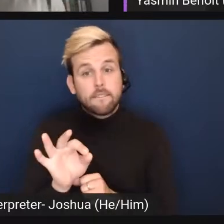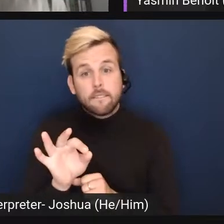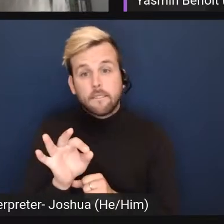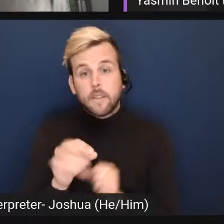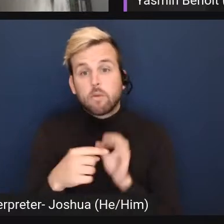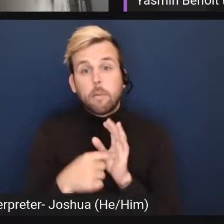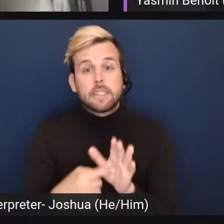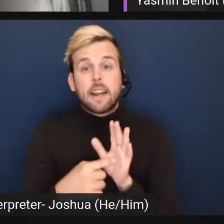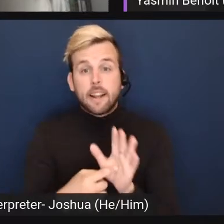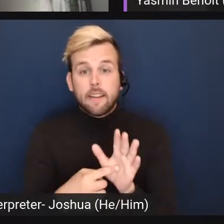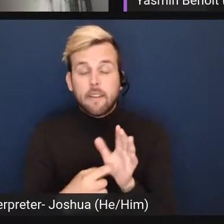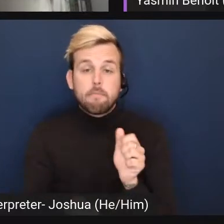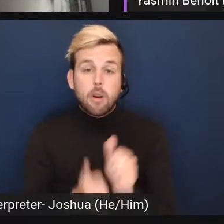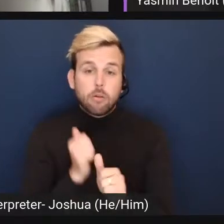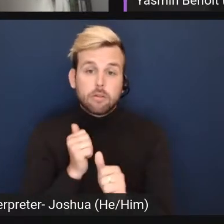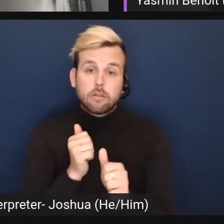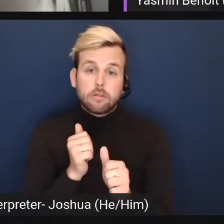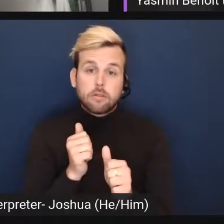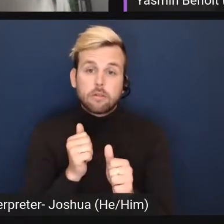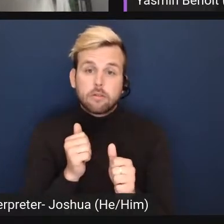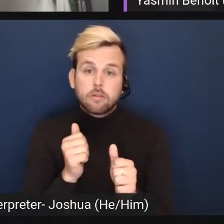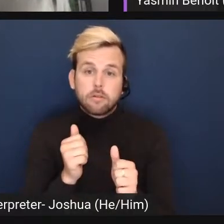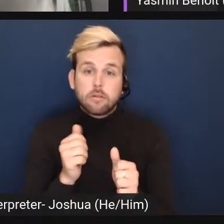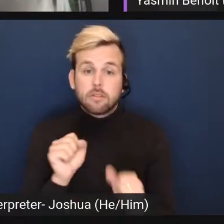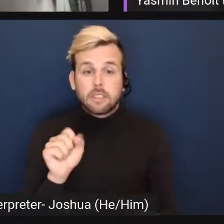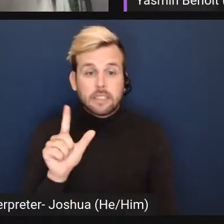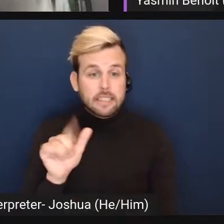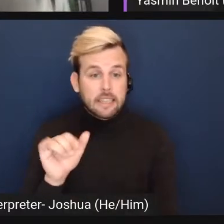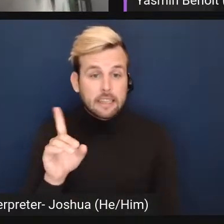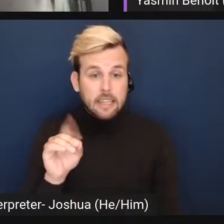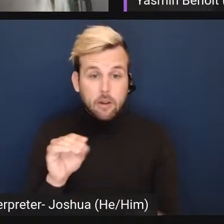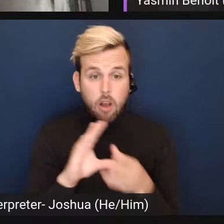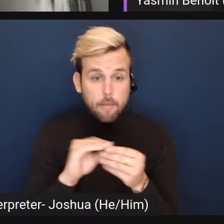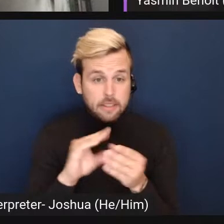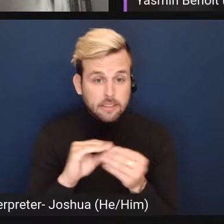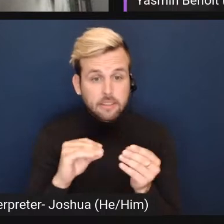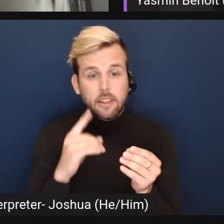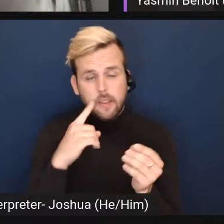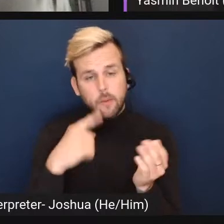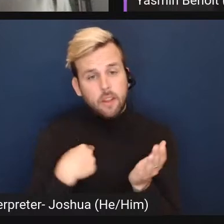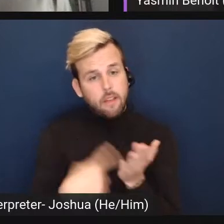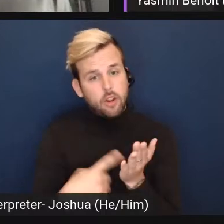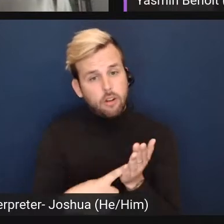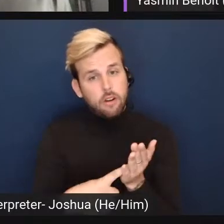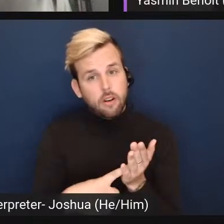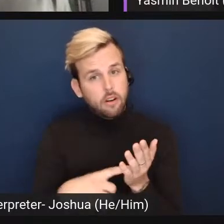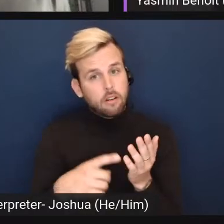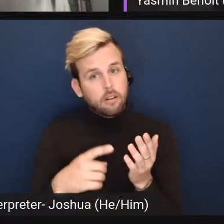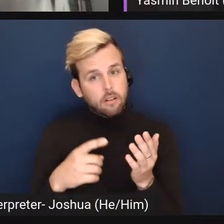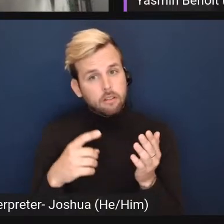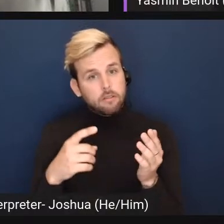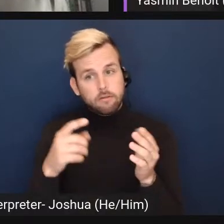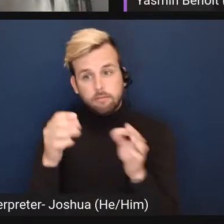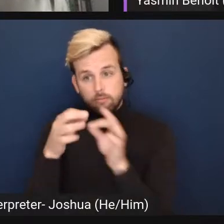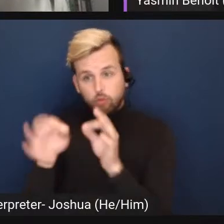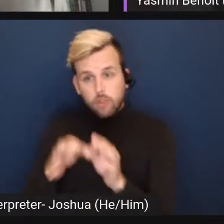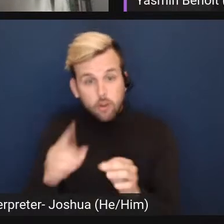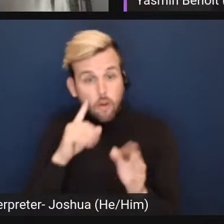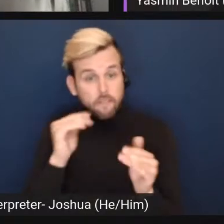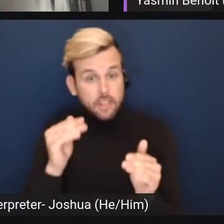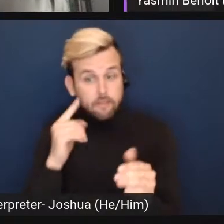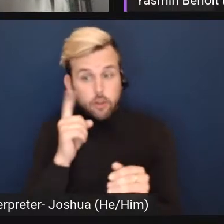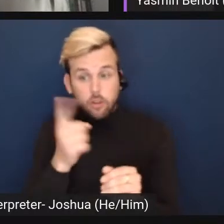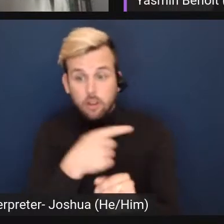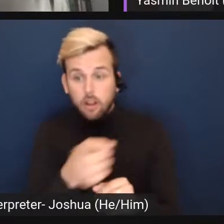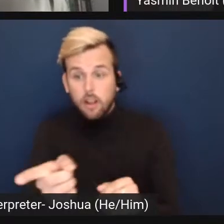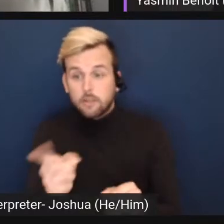representative, like, most upvoted Slido comments. I think we covered the themes that were in the thread. Hopefully, for you guys,